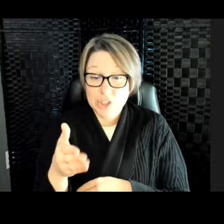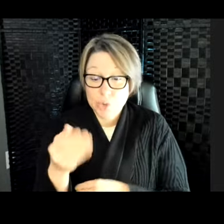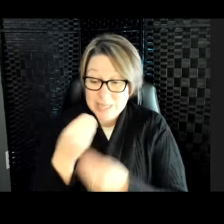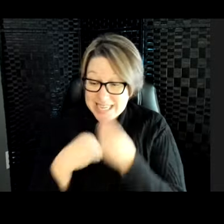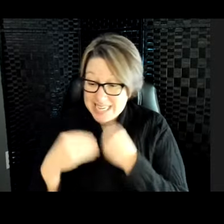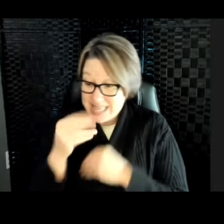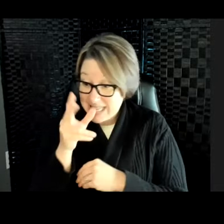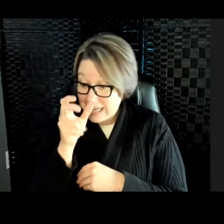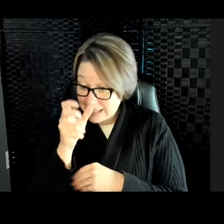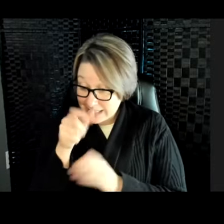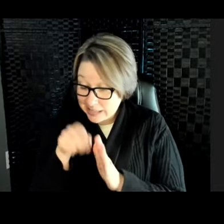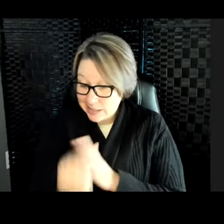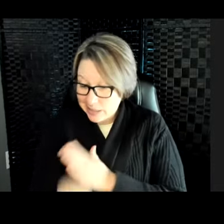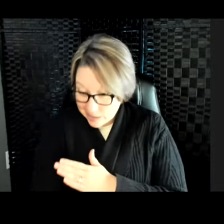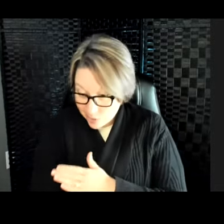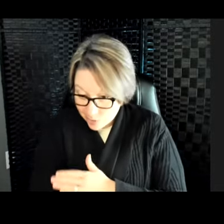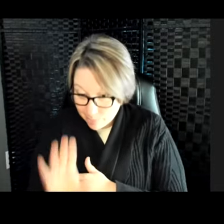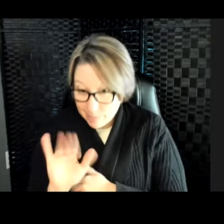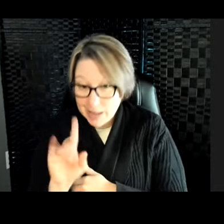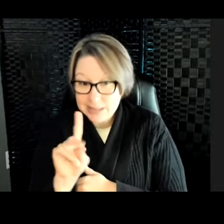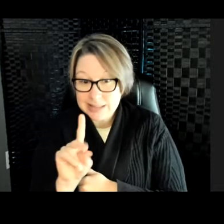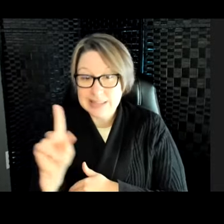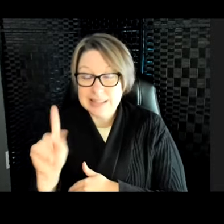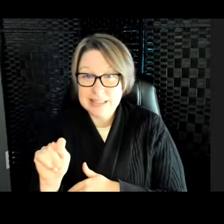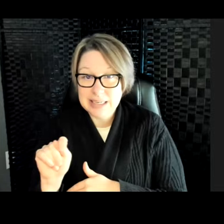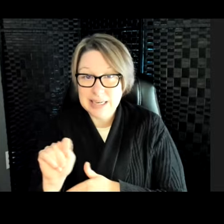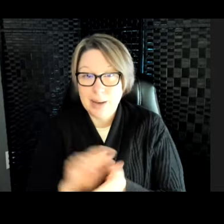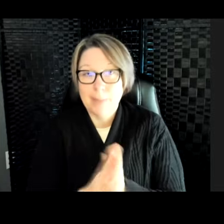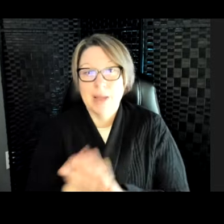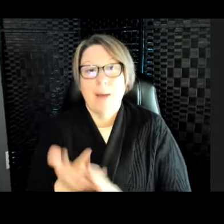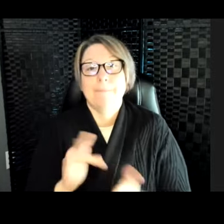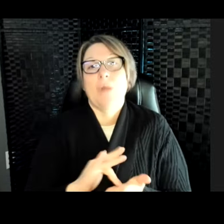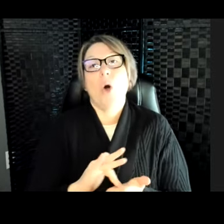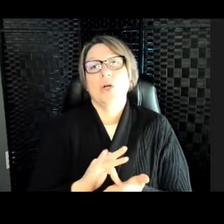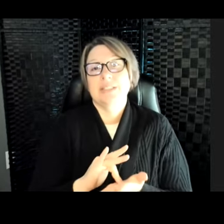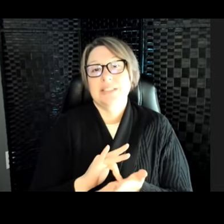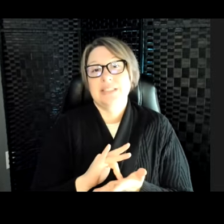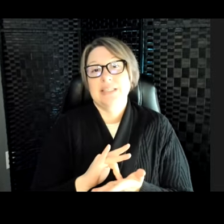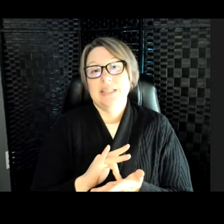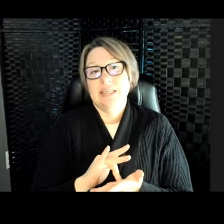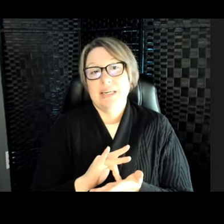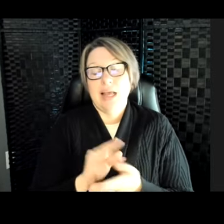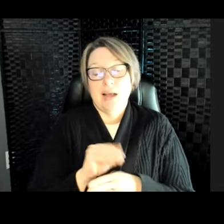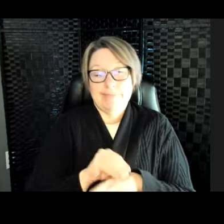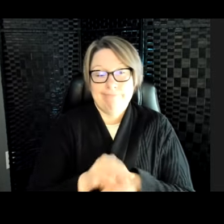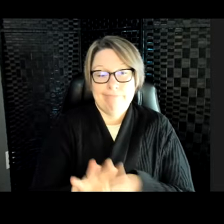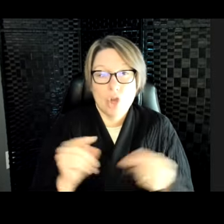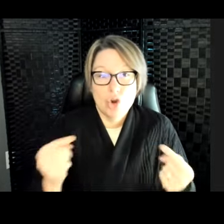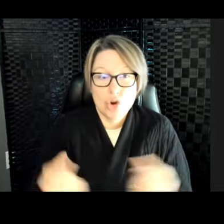DDT ended up being poisonous, and they ended up hurting the bald eagles. So, a really